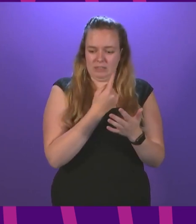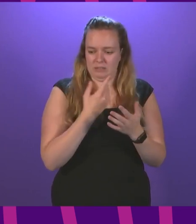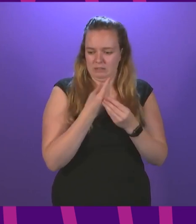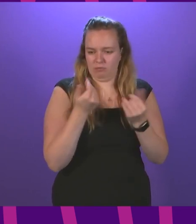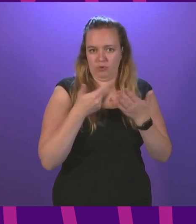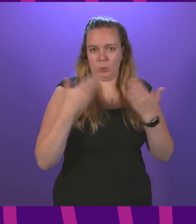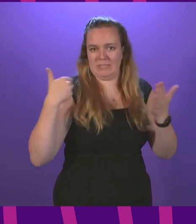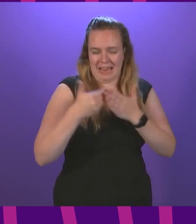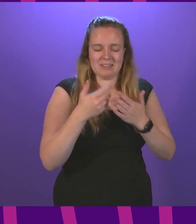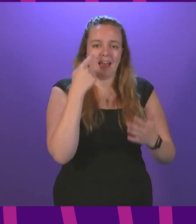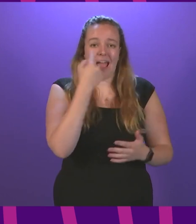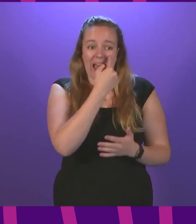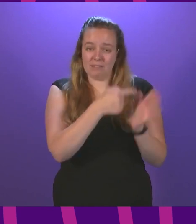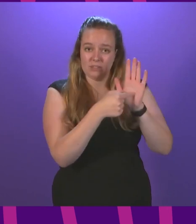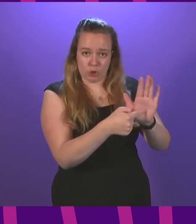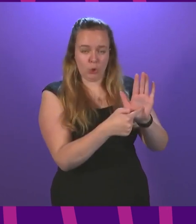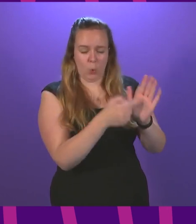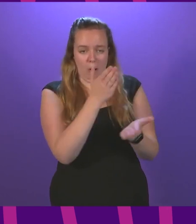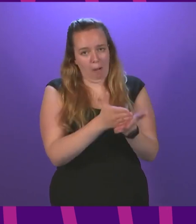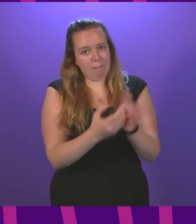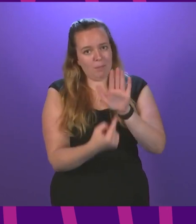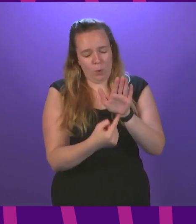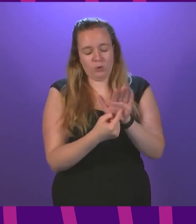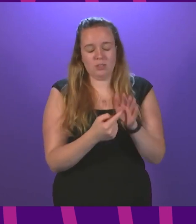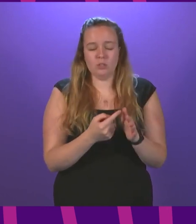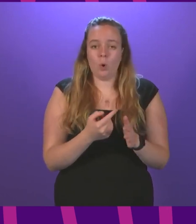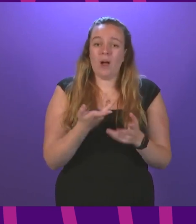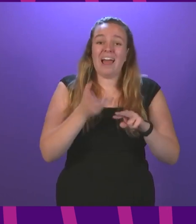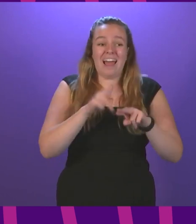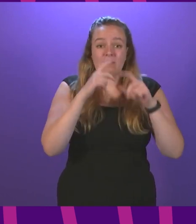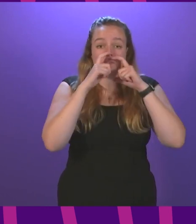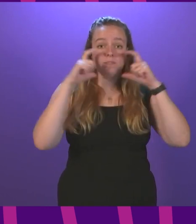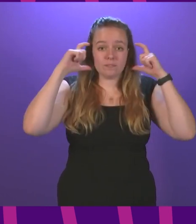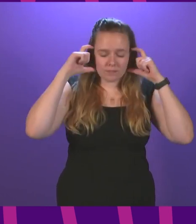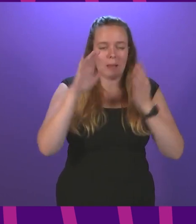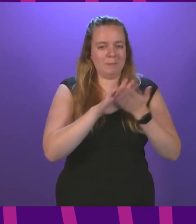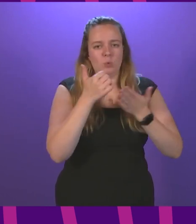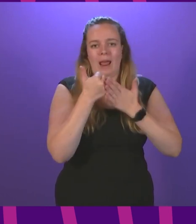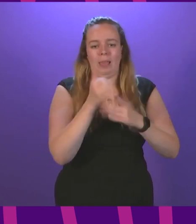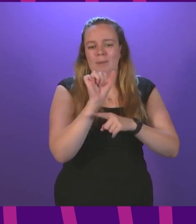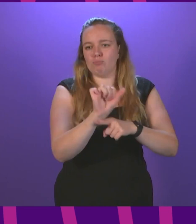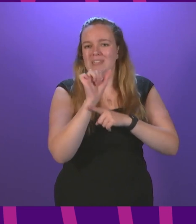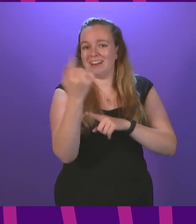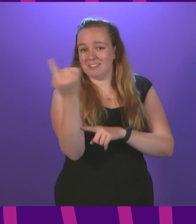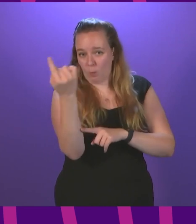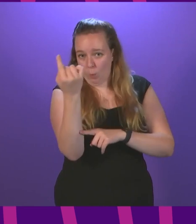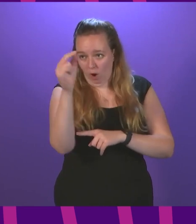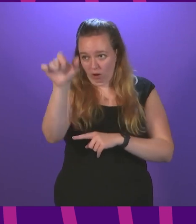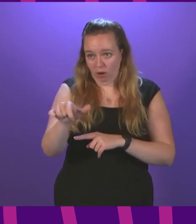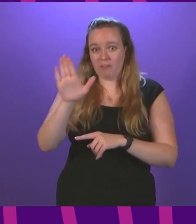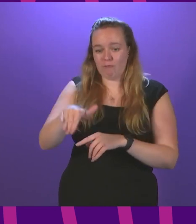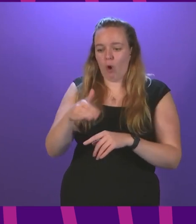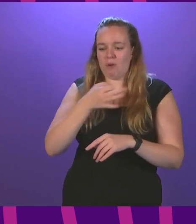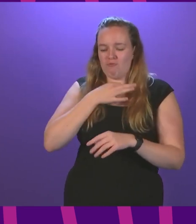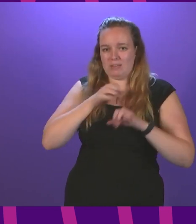couple of days evidencing that so it is the case that if you wear a face covering you're helping protect somebody else from the risk